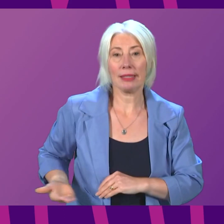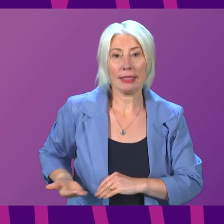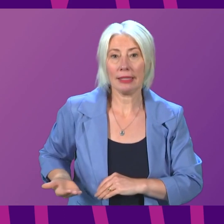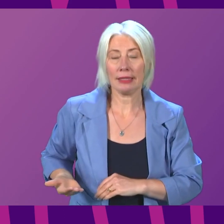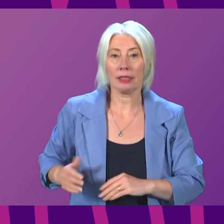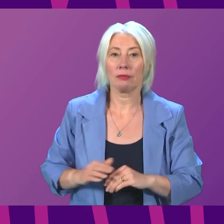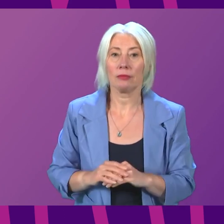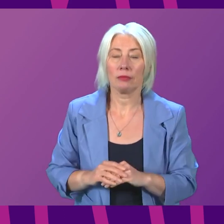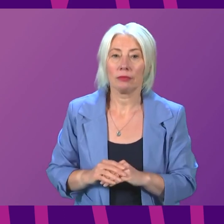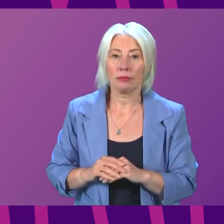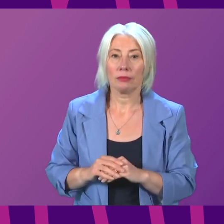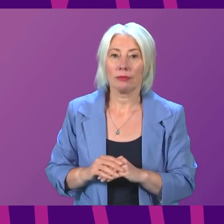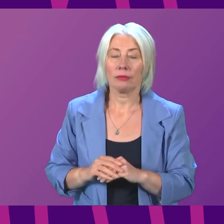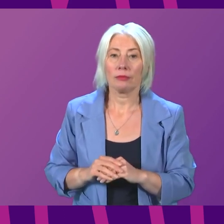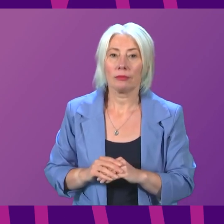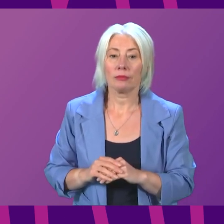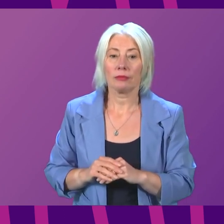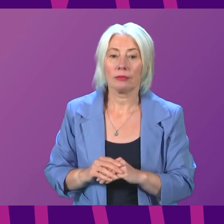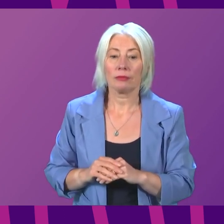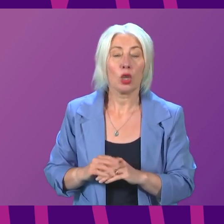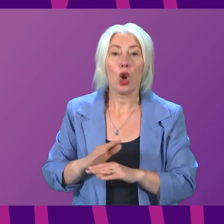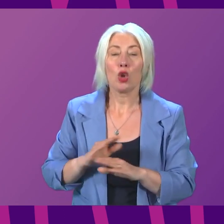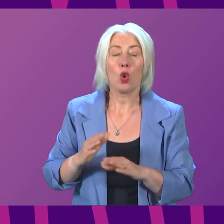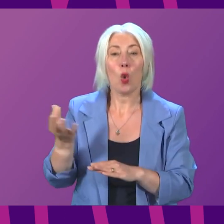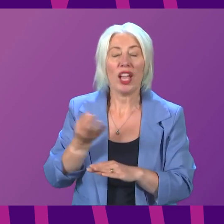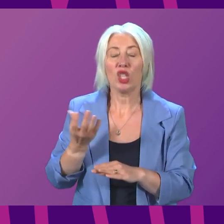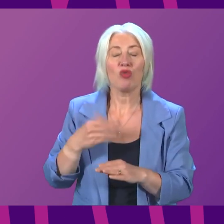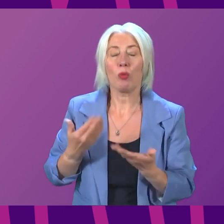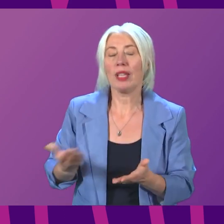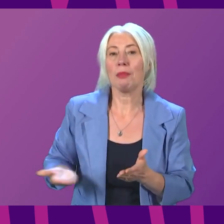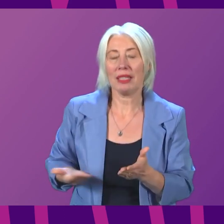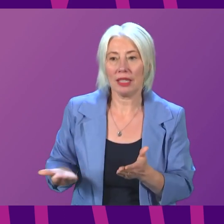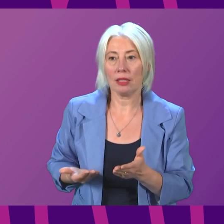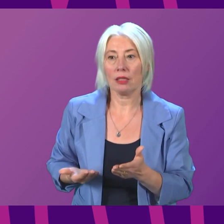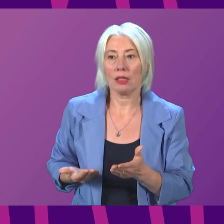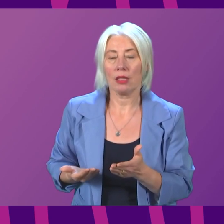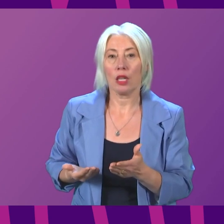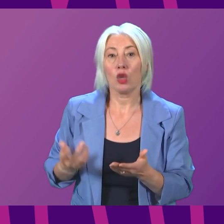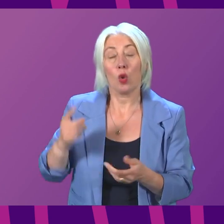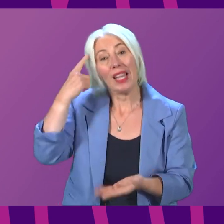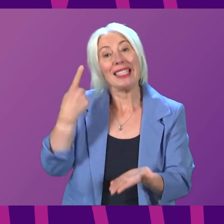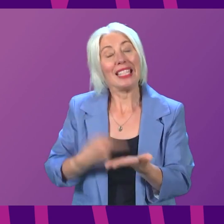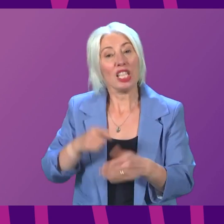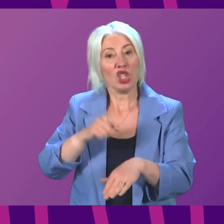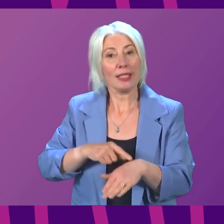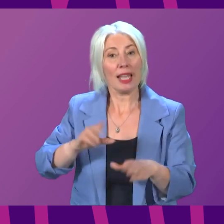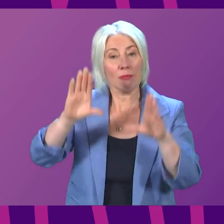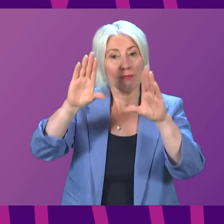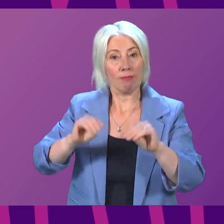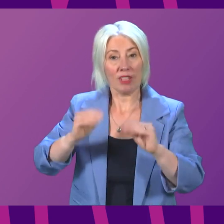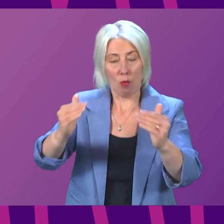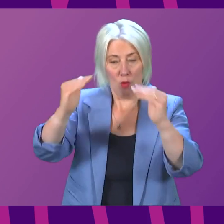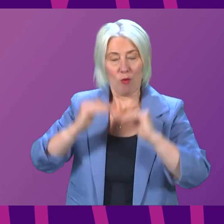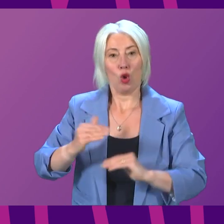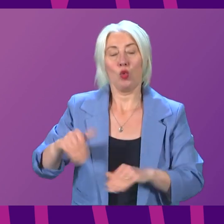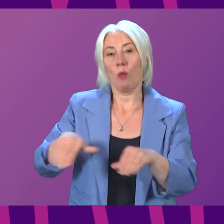There are no questions to be put as a result of today's business. Therefore, that concludes decision time. And we'll move on to members' business.